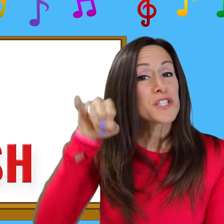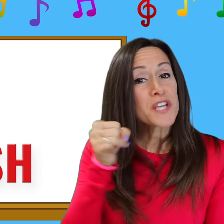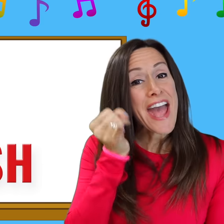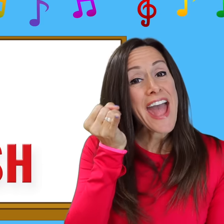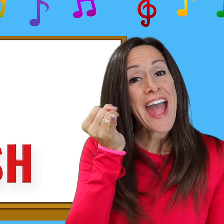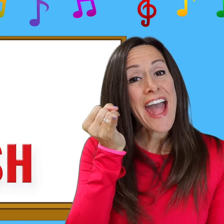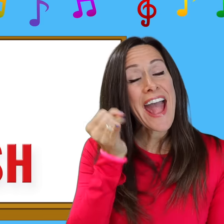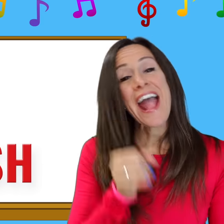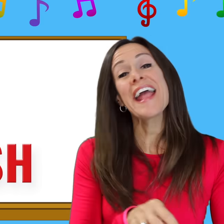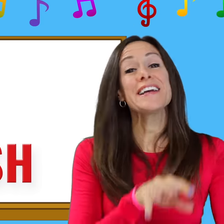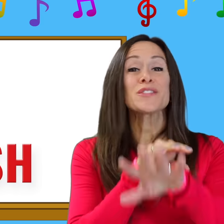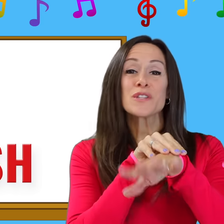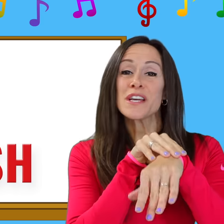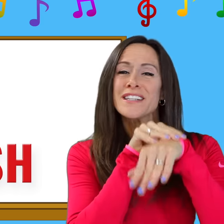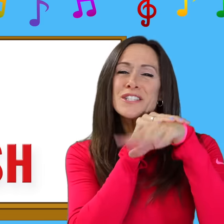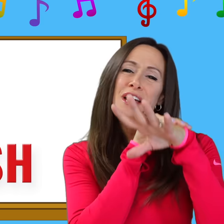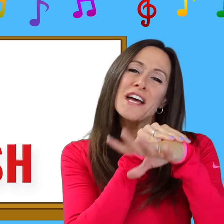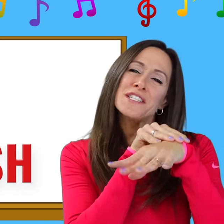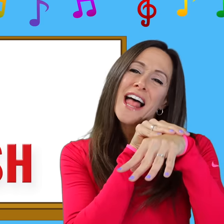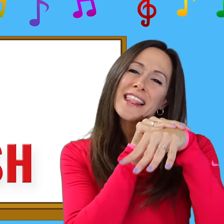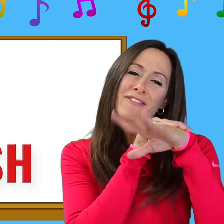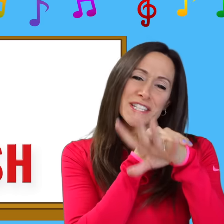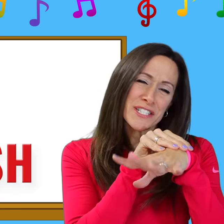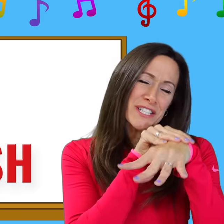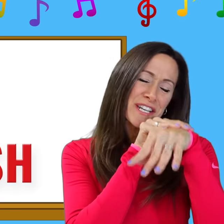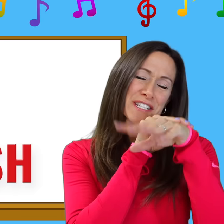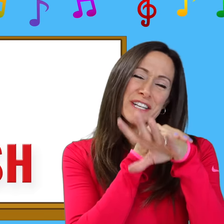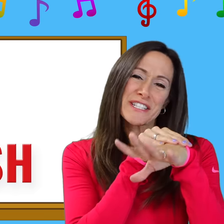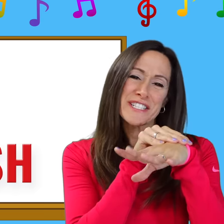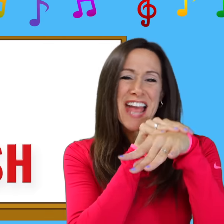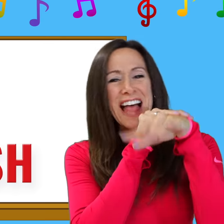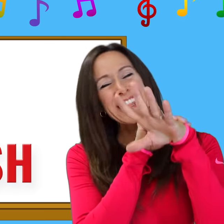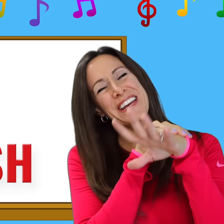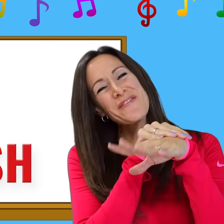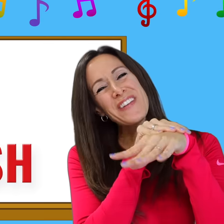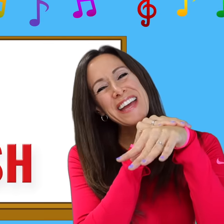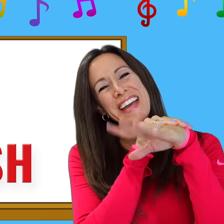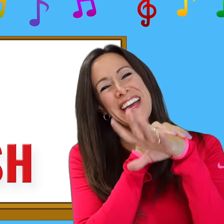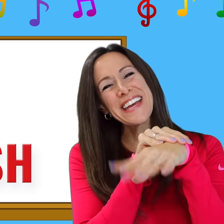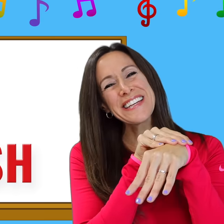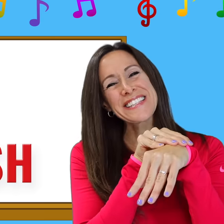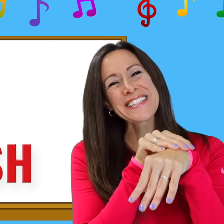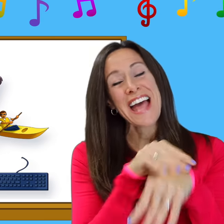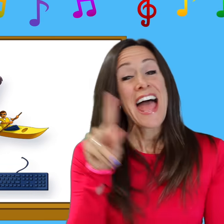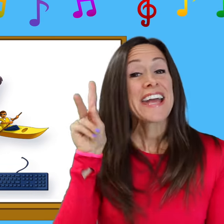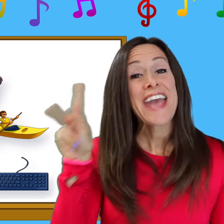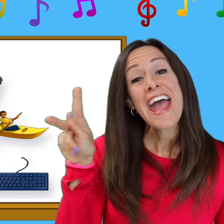J is for j-j-jellyfish, j-j-jellyfish K